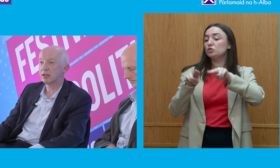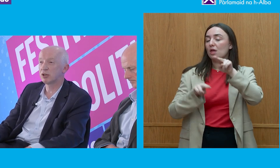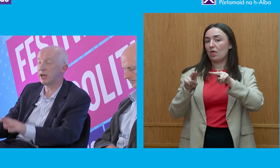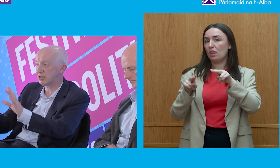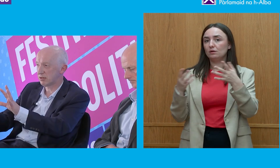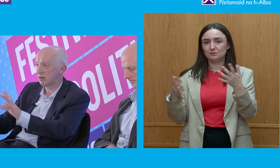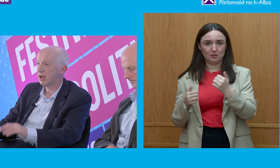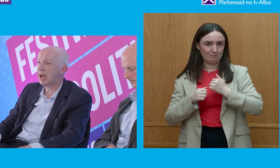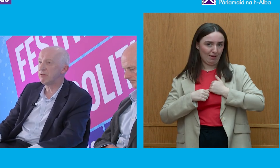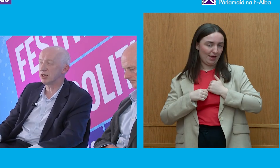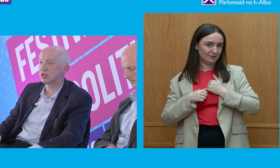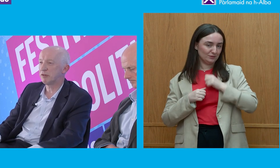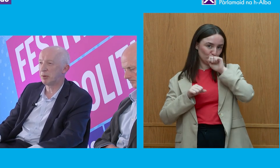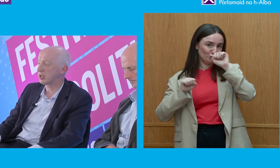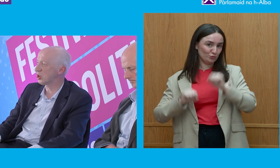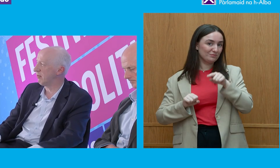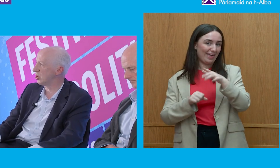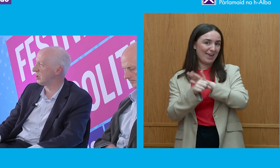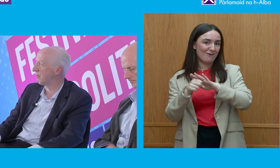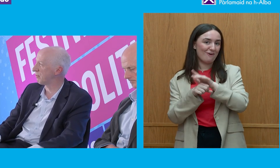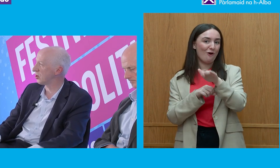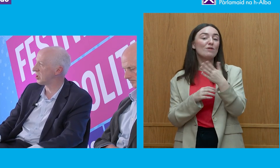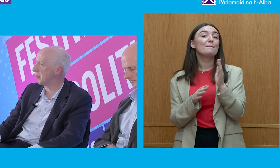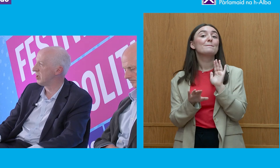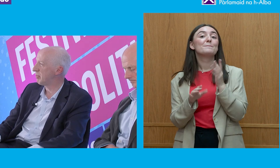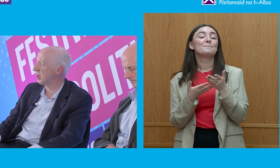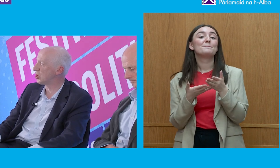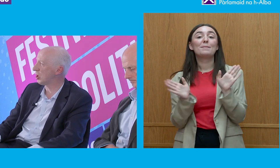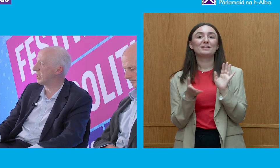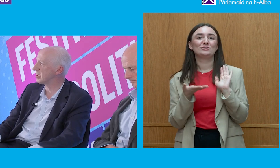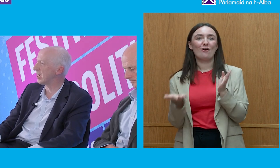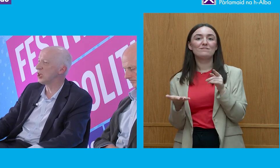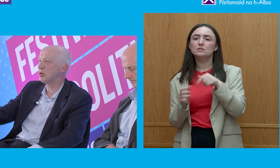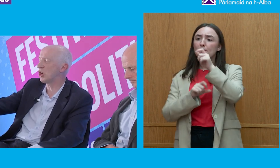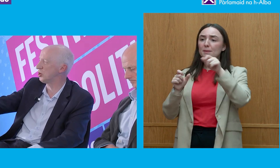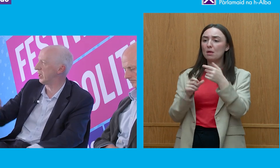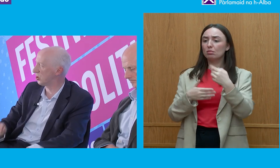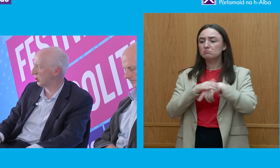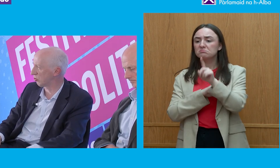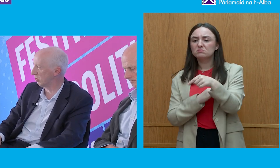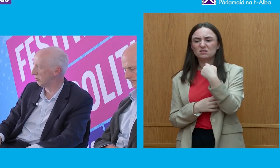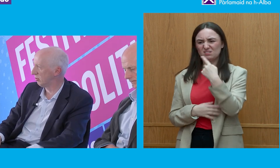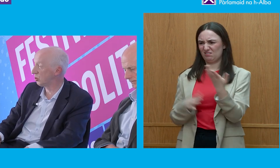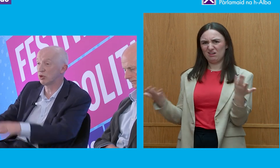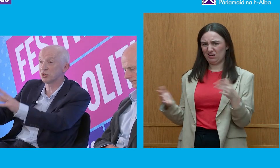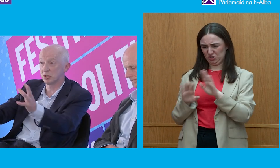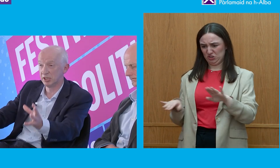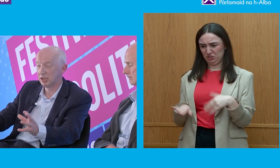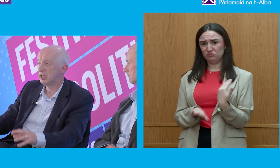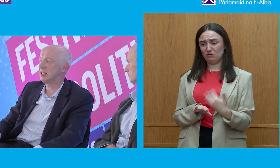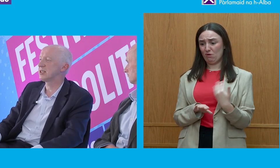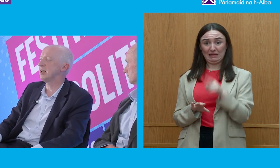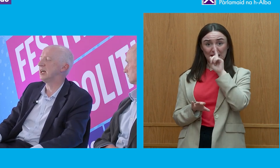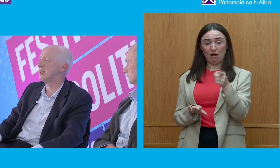great areas of public service you see for the first time. People actually coming in and saying, no, you can't do that to children, which, of course,